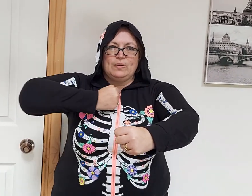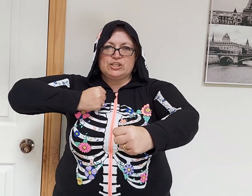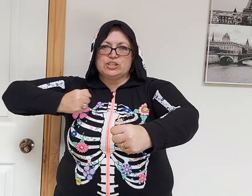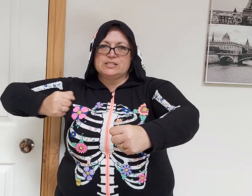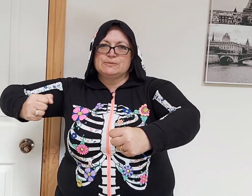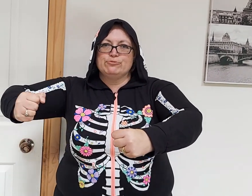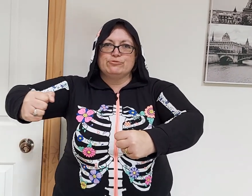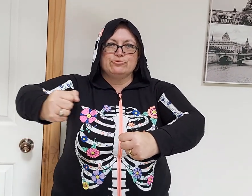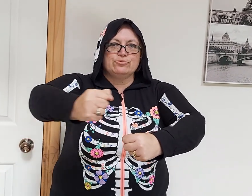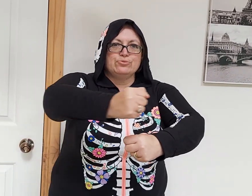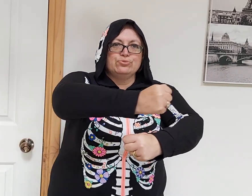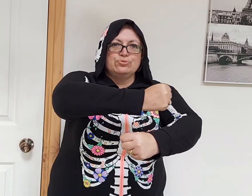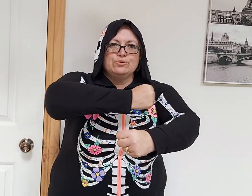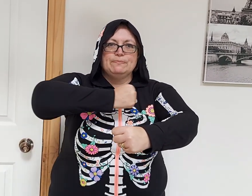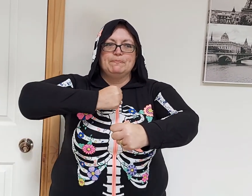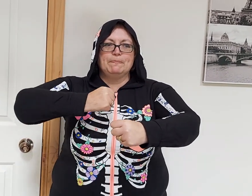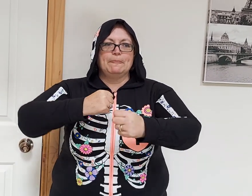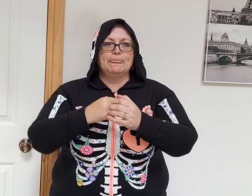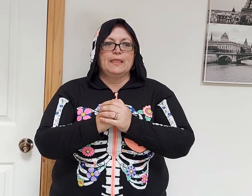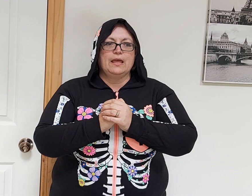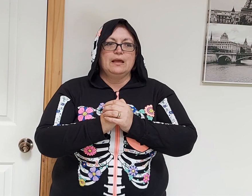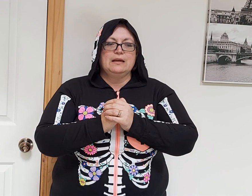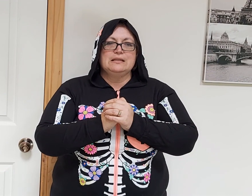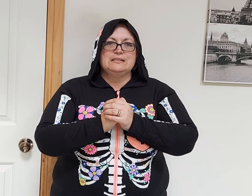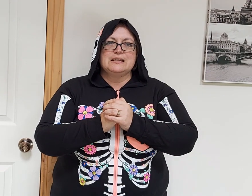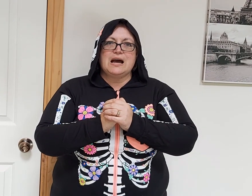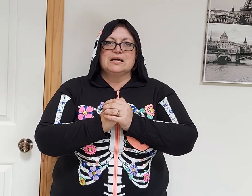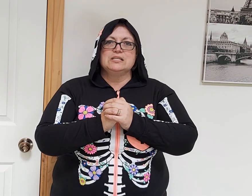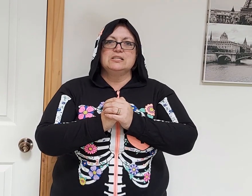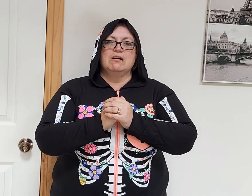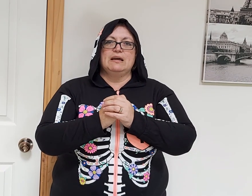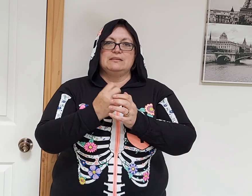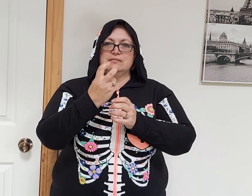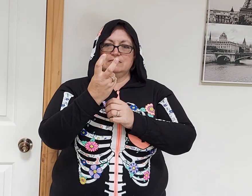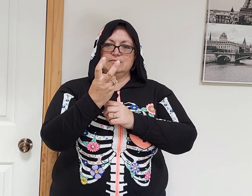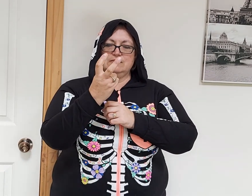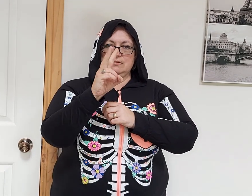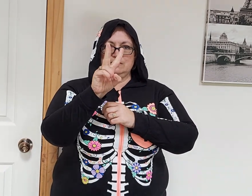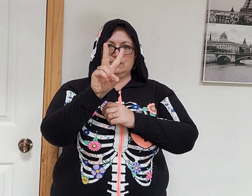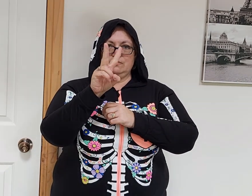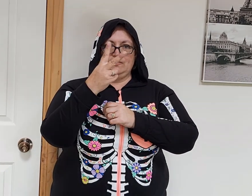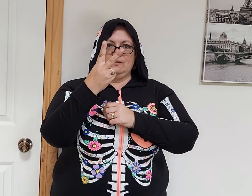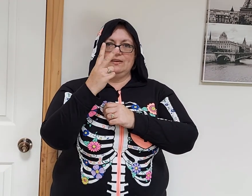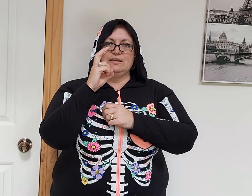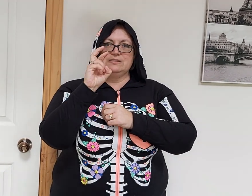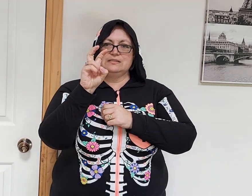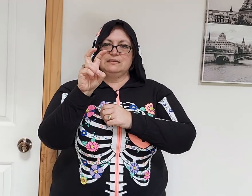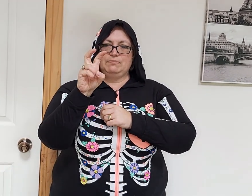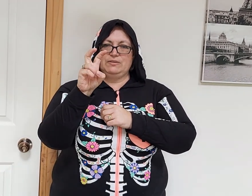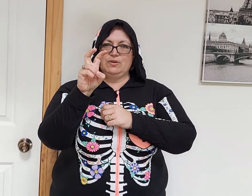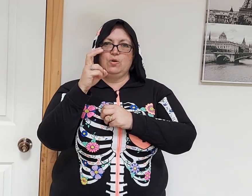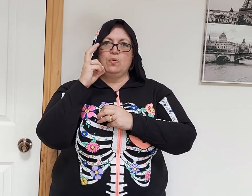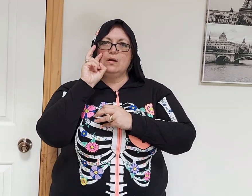Witch's Brrrr. Dark Knight. So V fingers, bit of a claw.